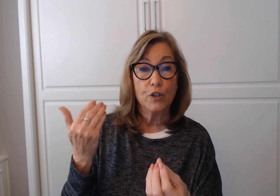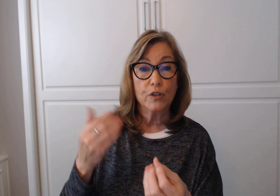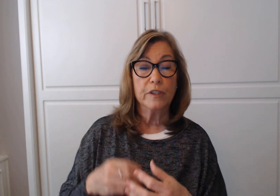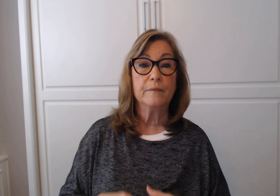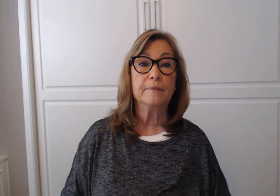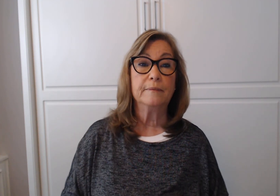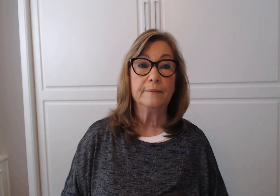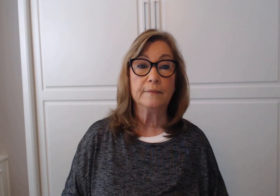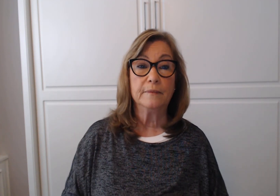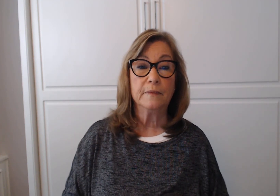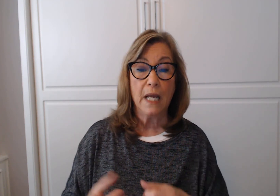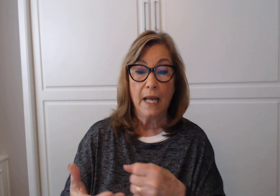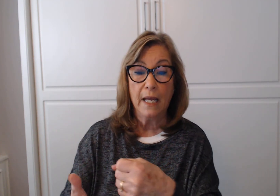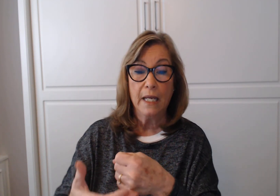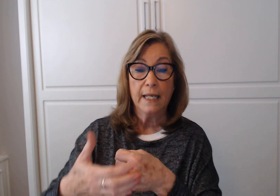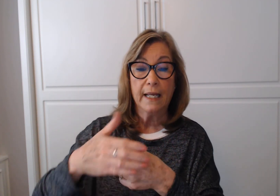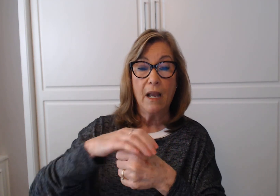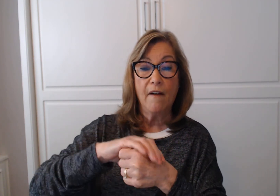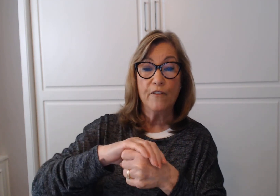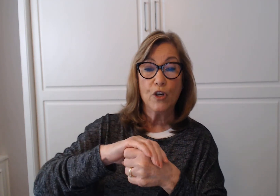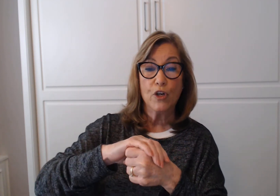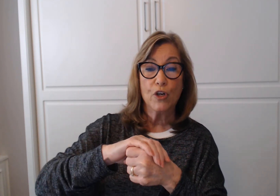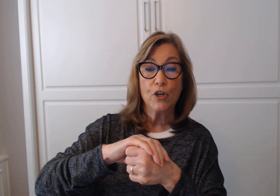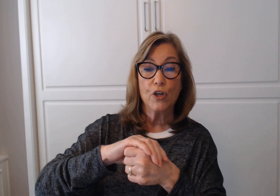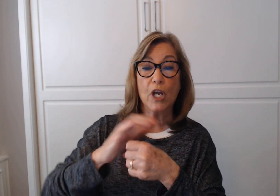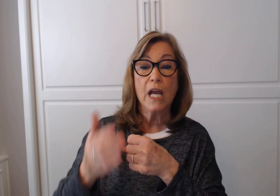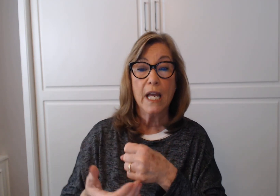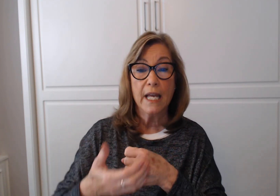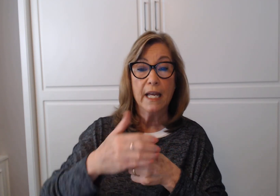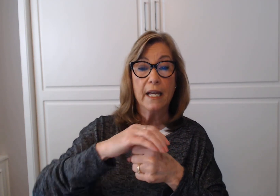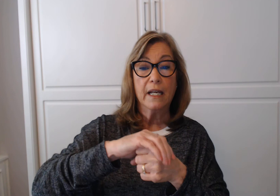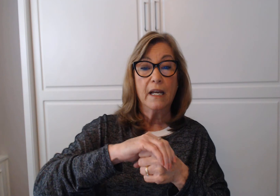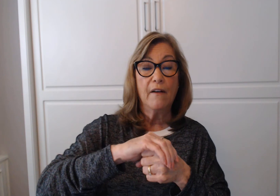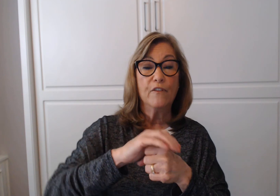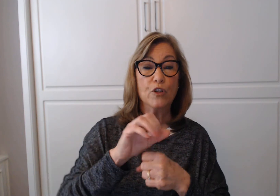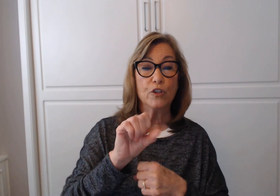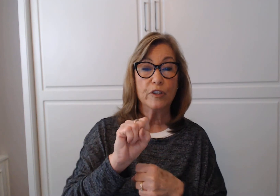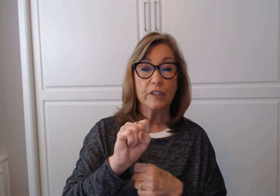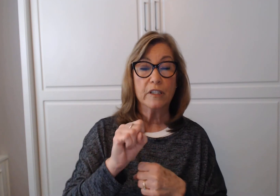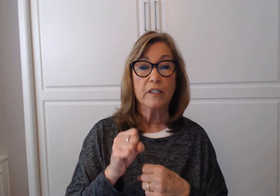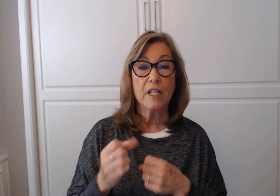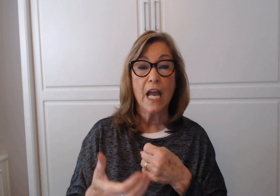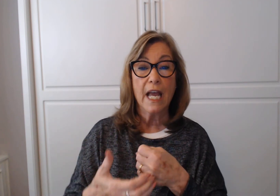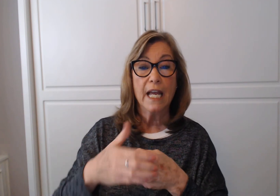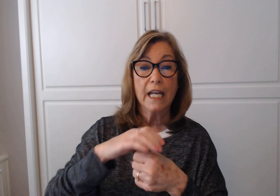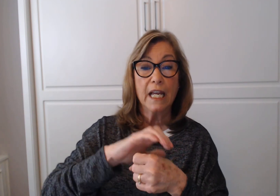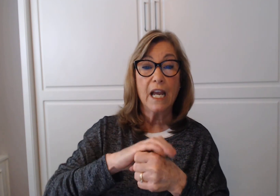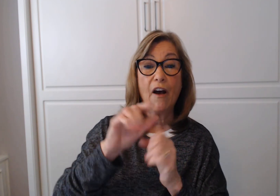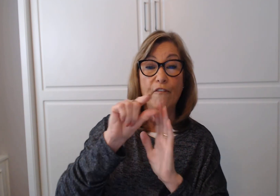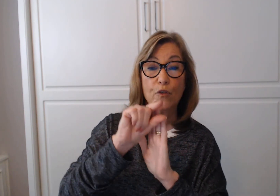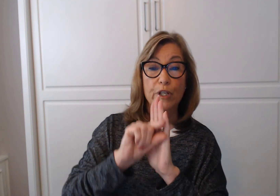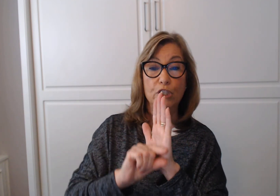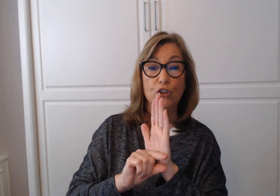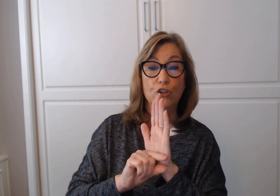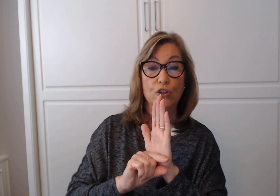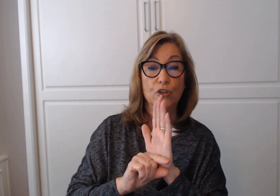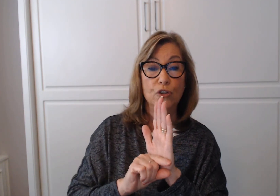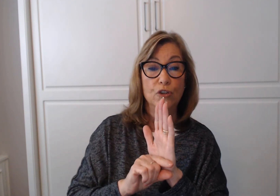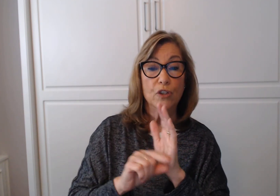Cover. Covers. Coverage. Covered.